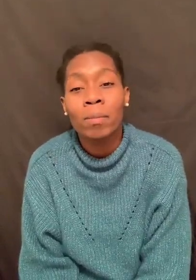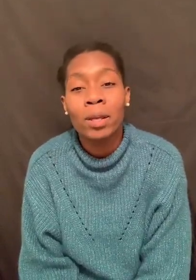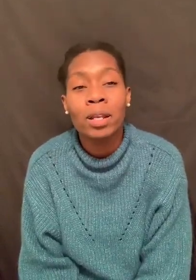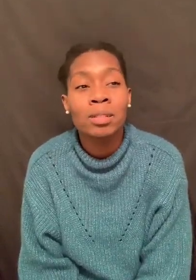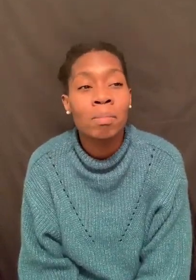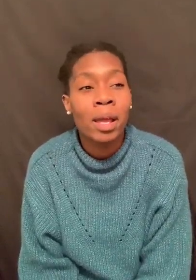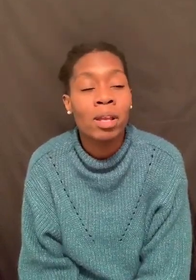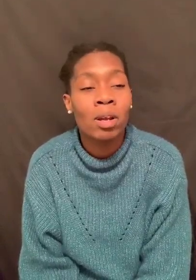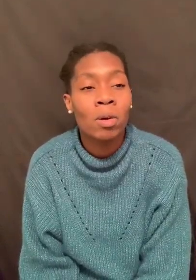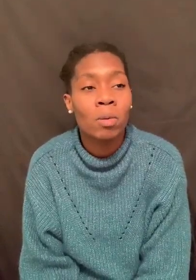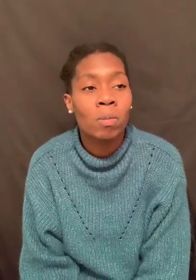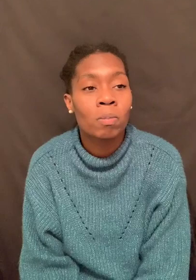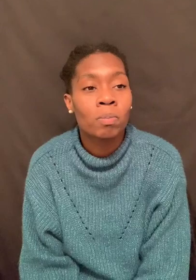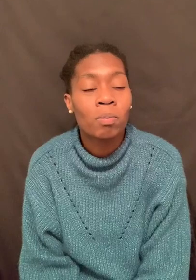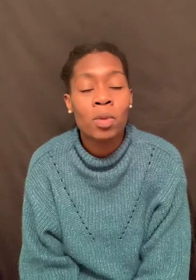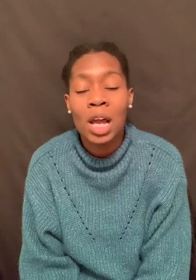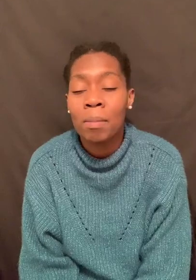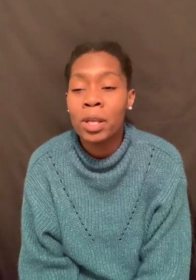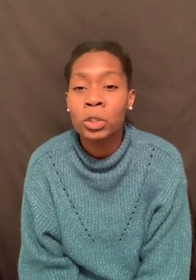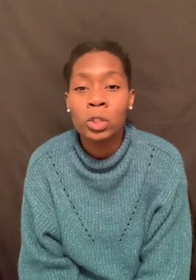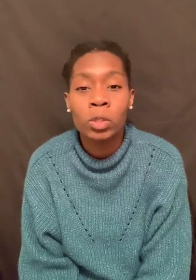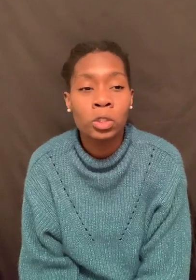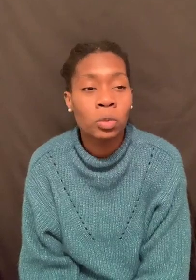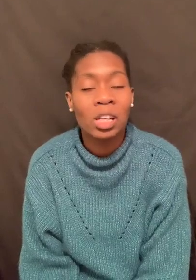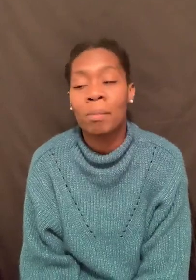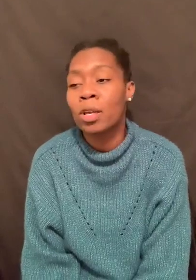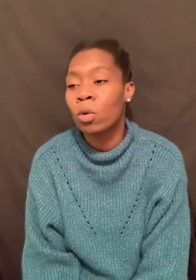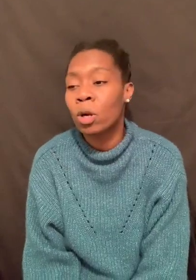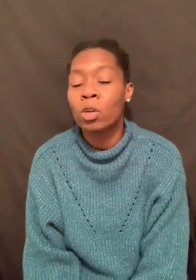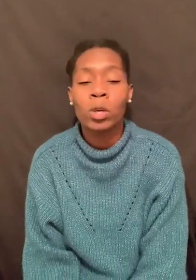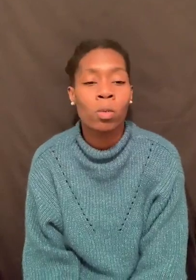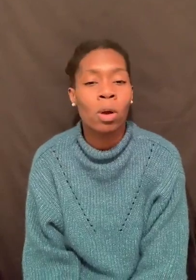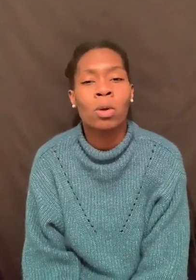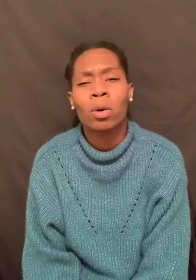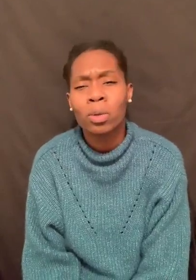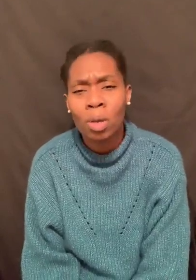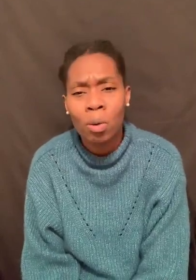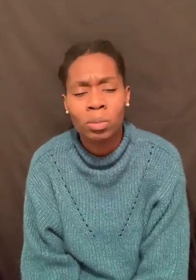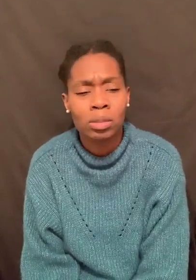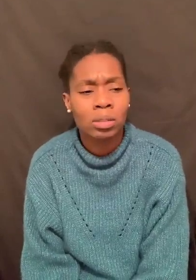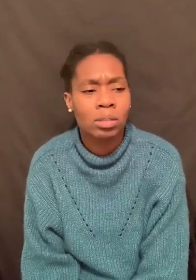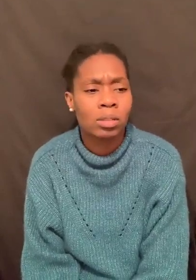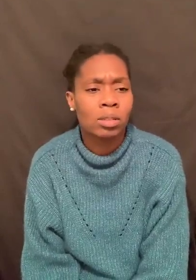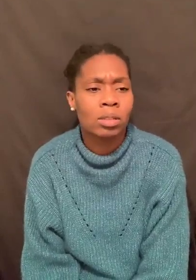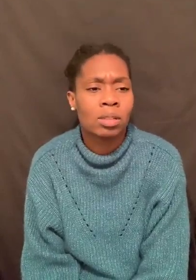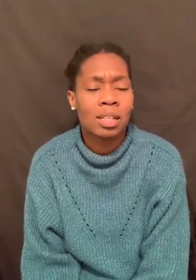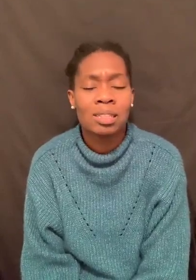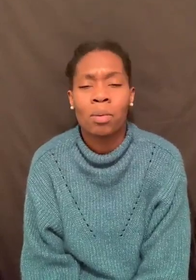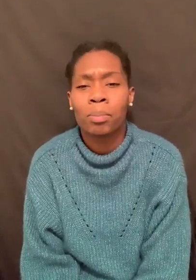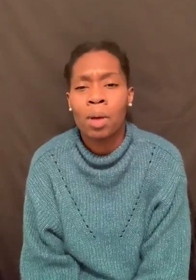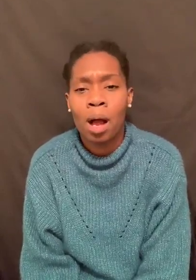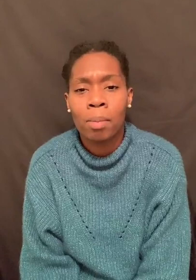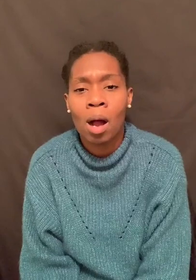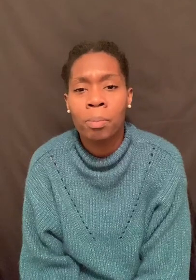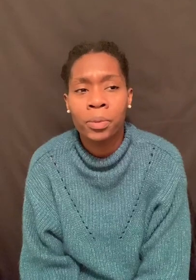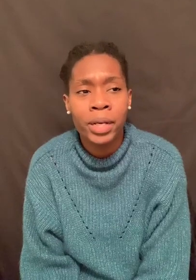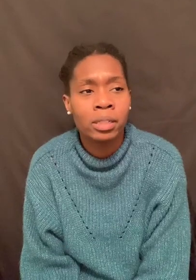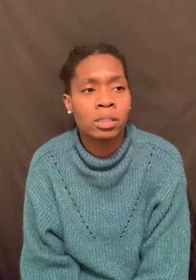bringing the mania some bait, you know. You got to be a Jew to win the Jews. You got to be a world to win the world. No, you don't. That's not what Paul preached.